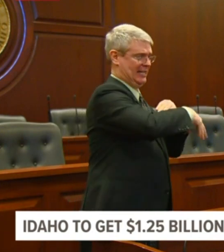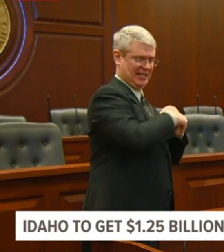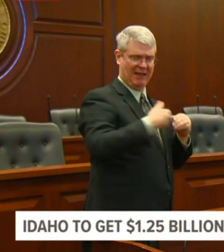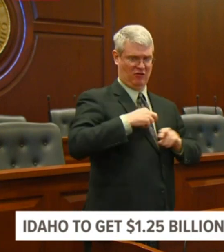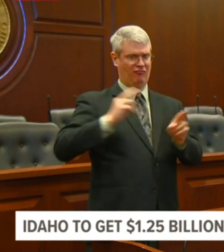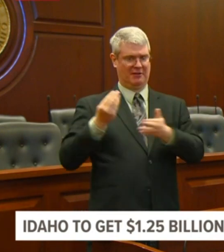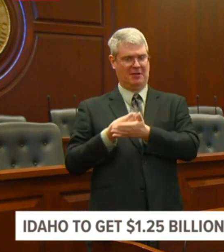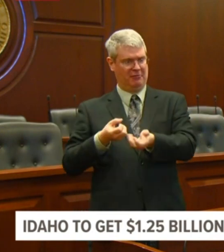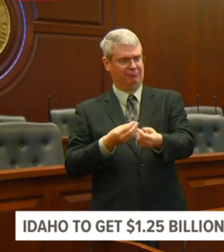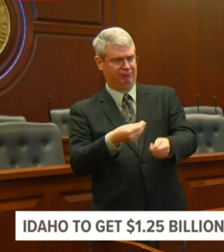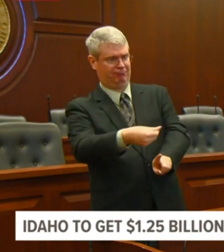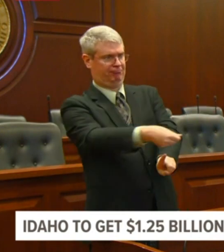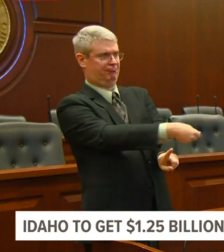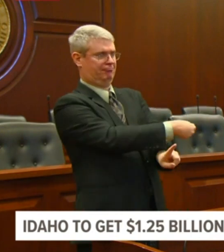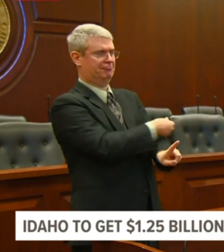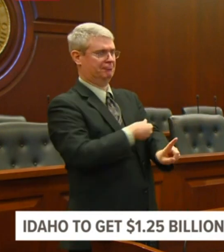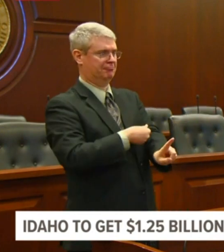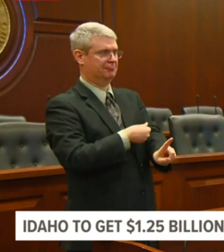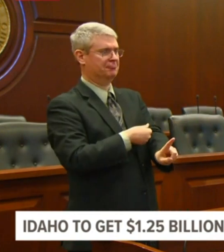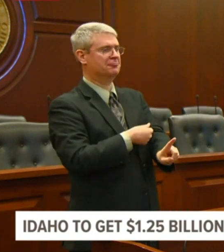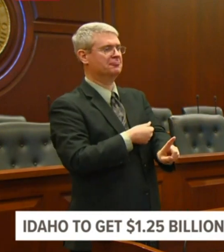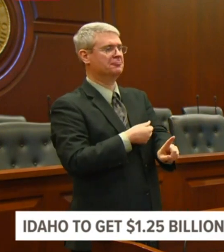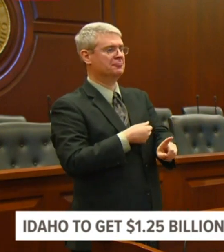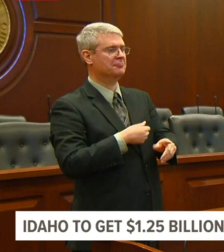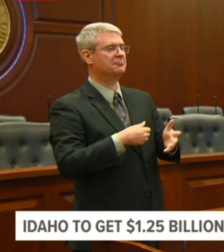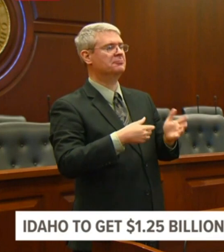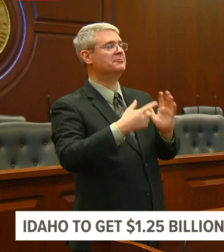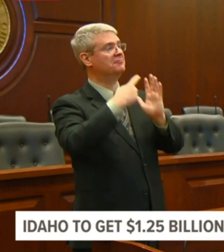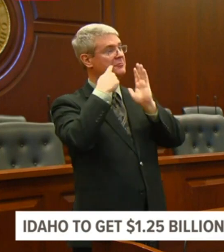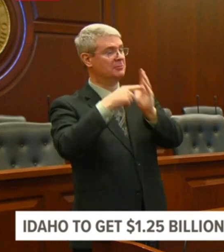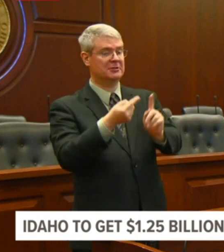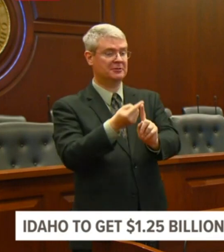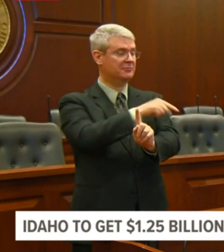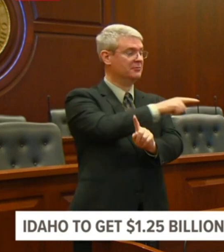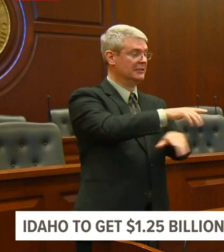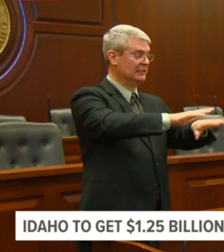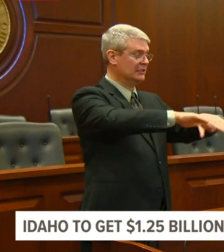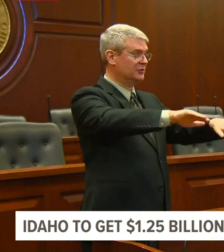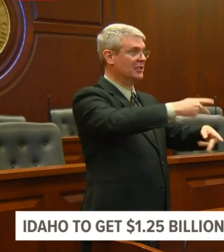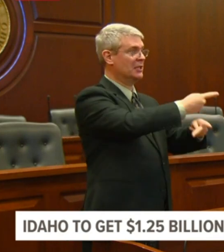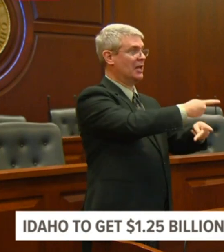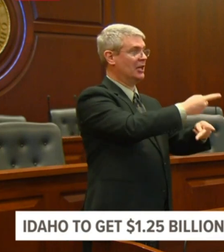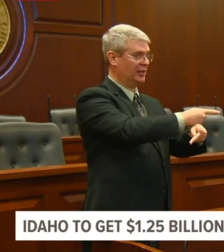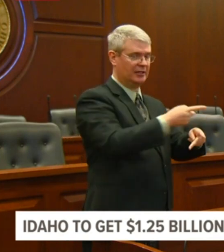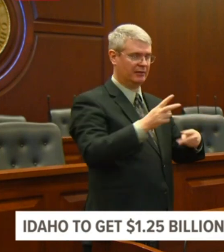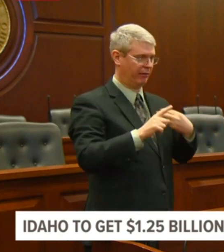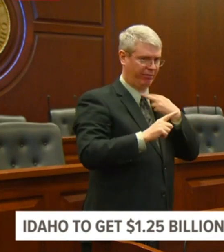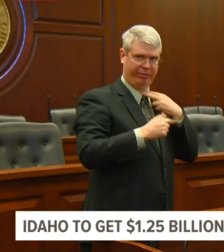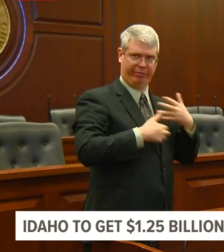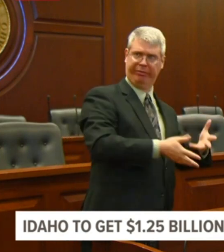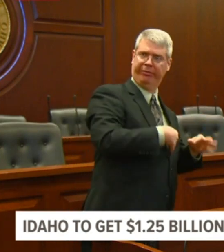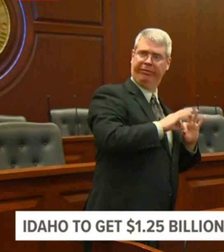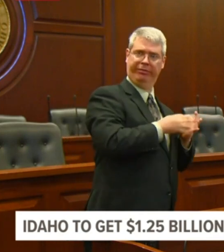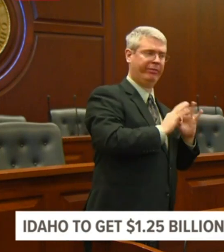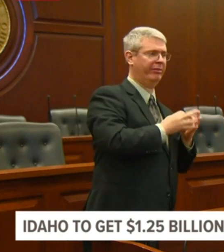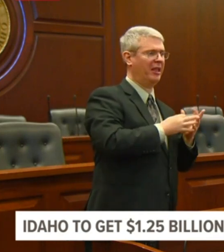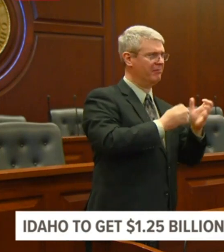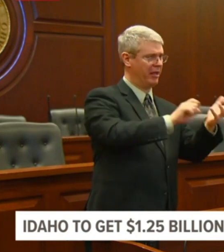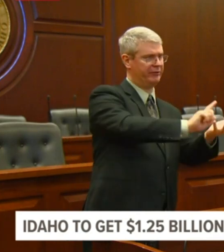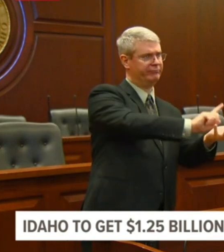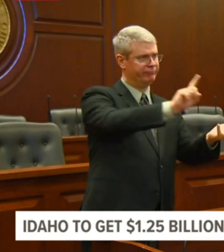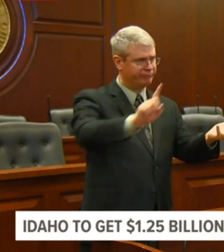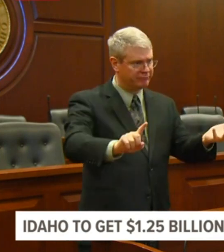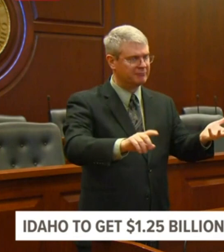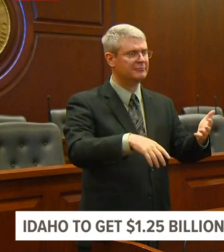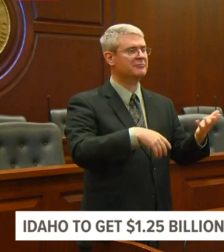food, essential hygiene, additional public health district staff, and funds for health care